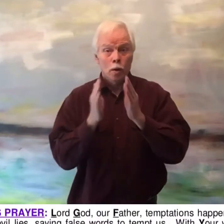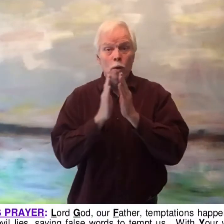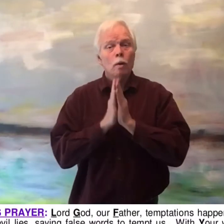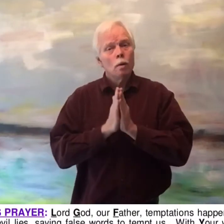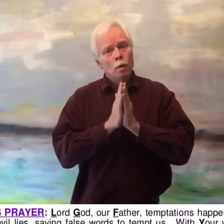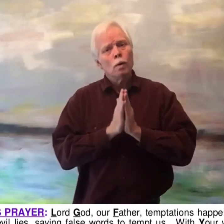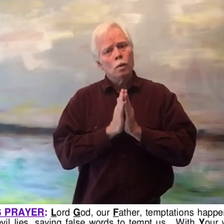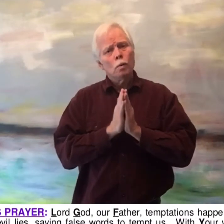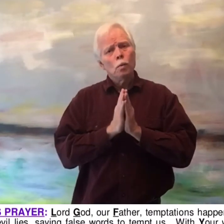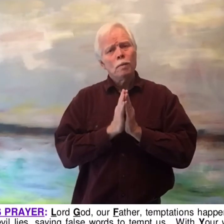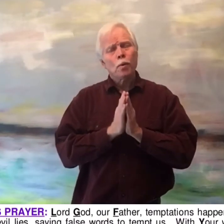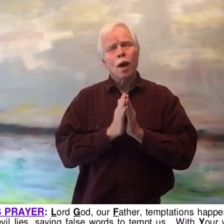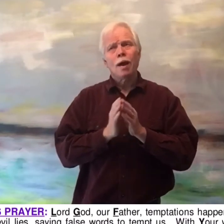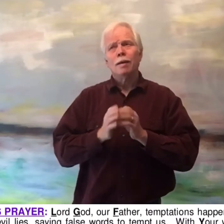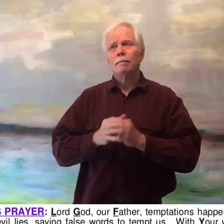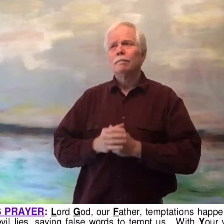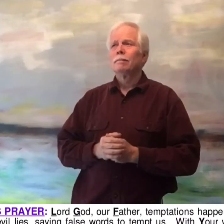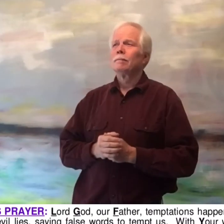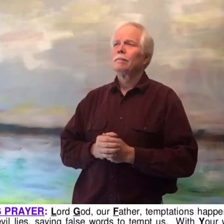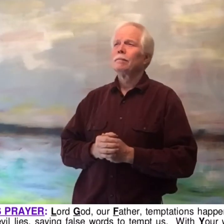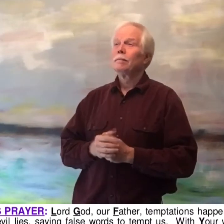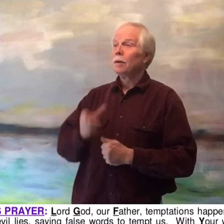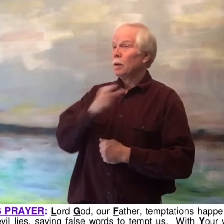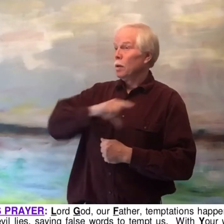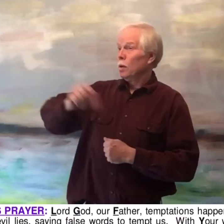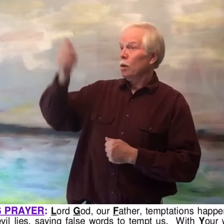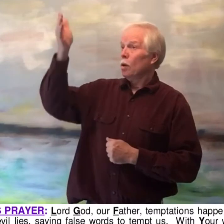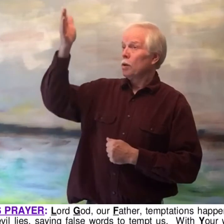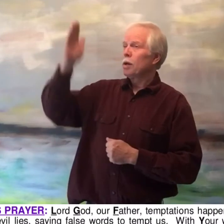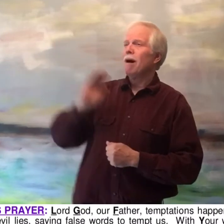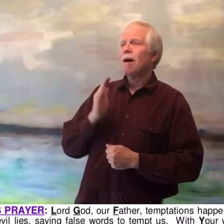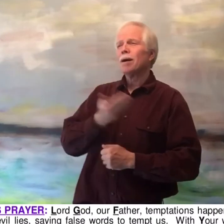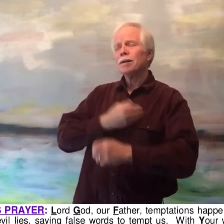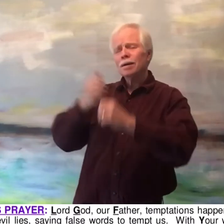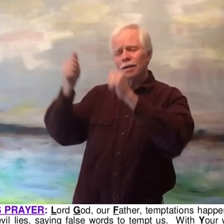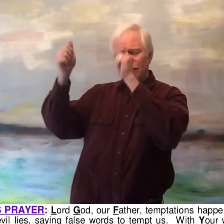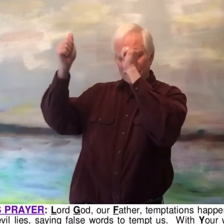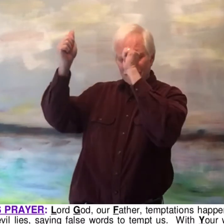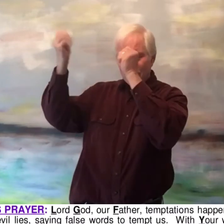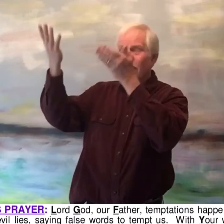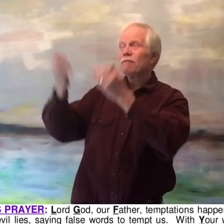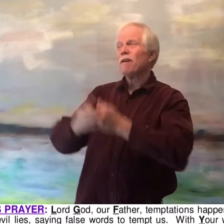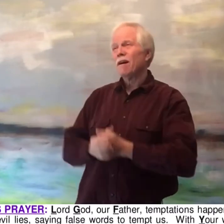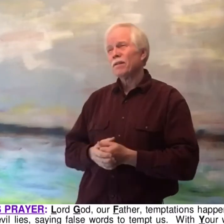We pray. Lord God, our Father,